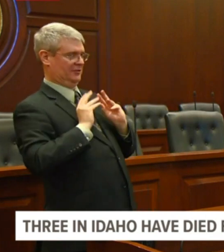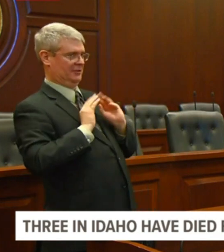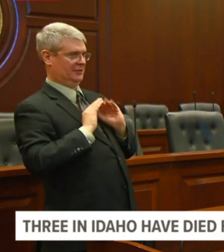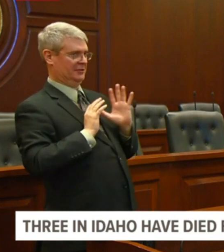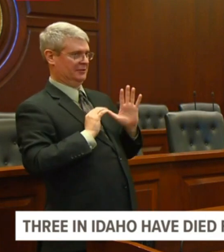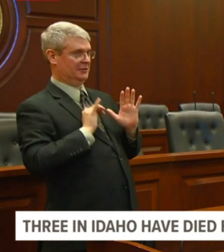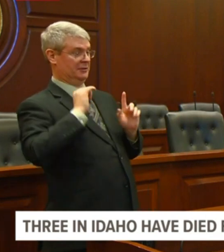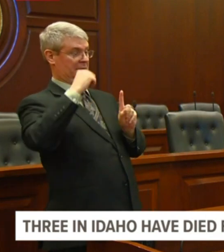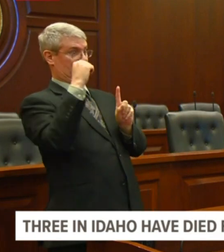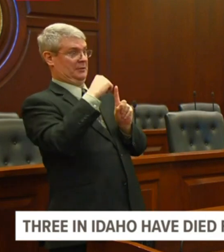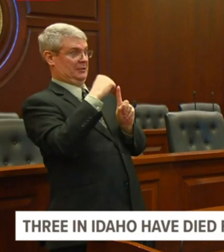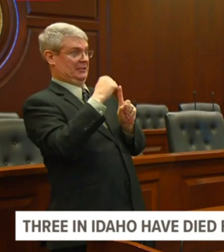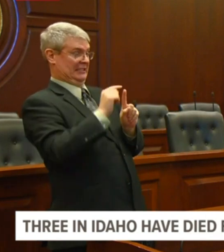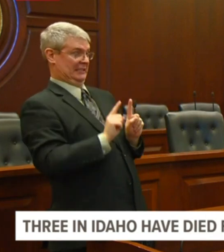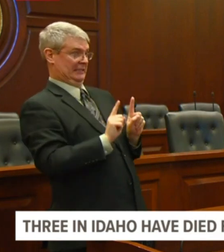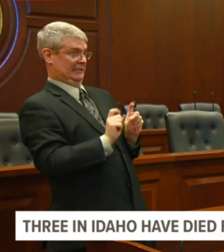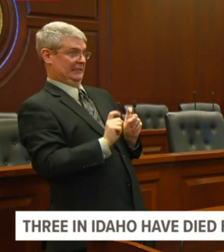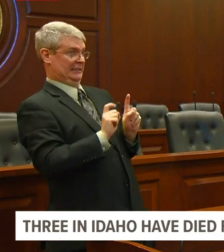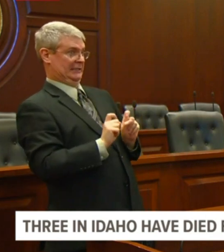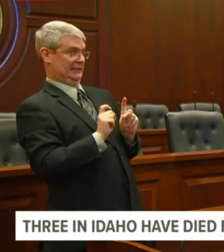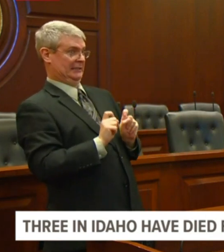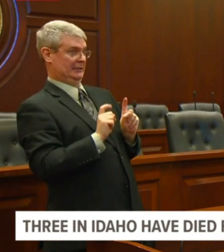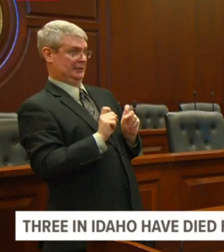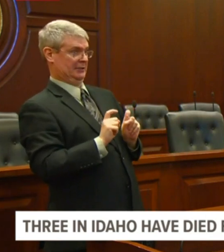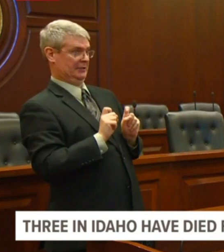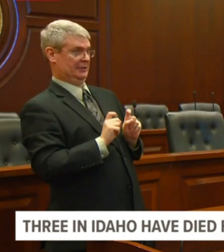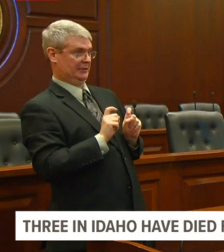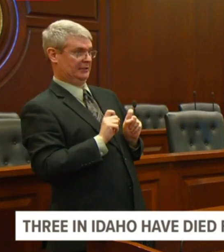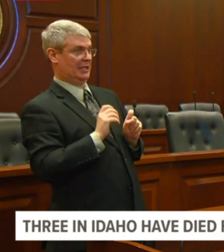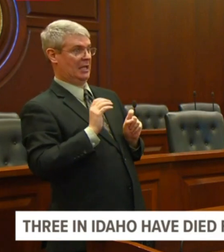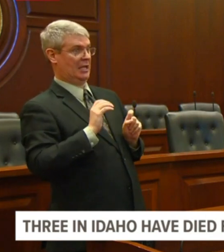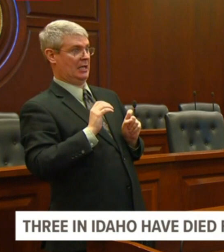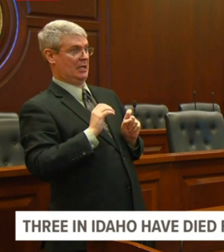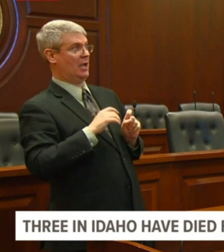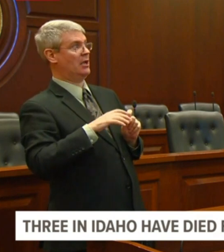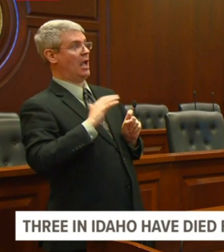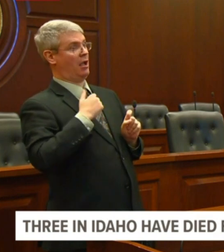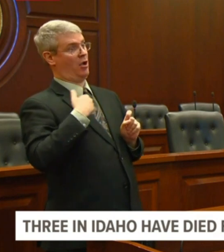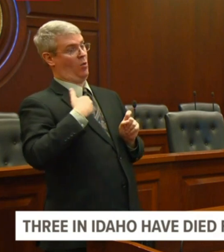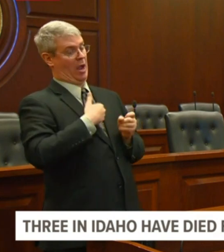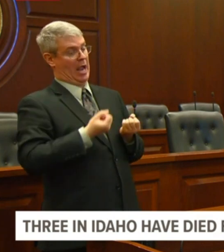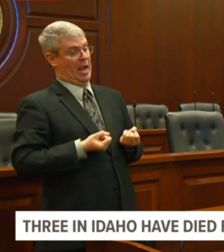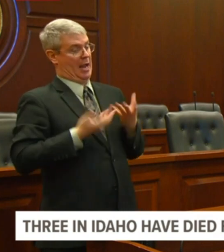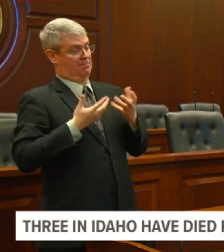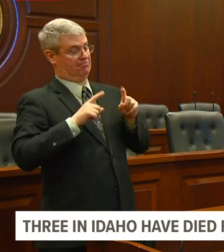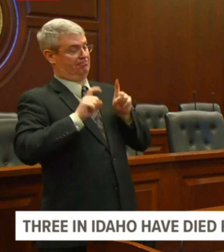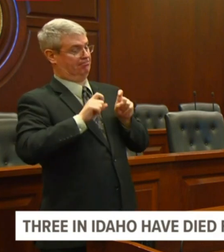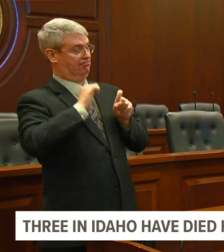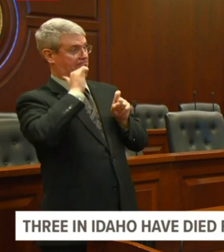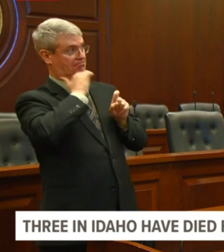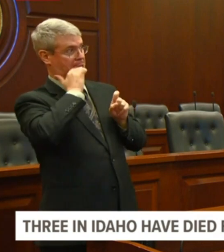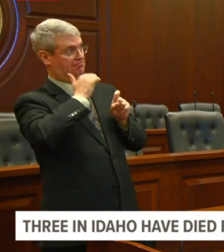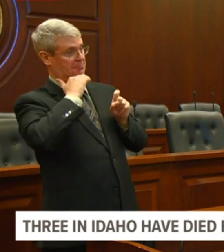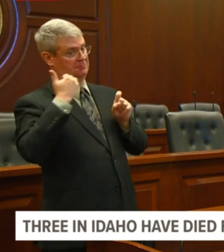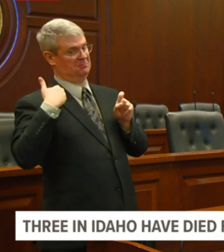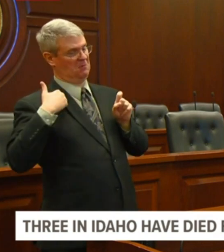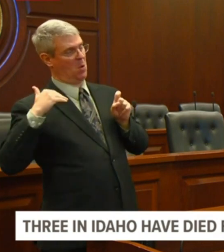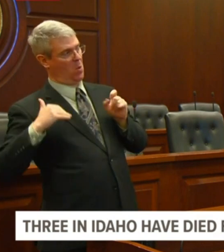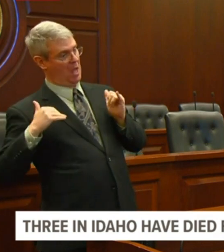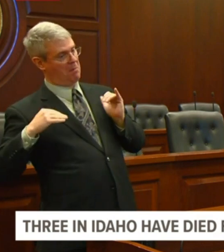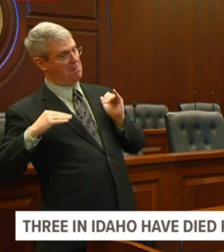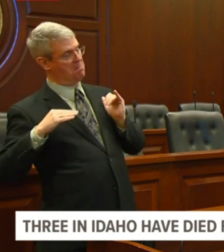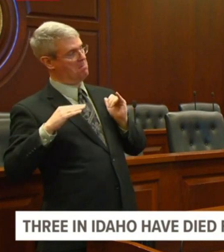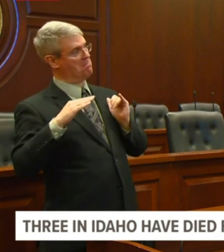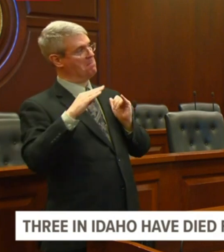we are still ramping up testing capacity. Uh, director Jepson and our state lab, we're about a maximum capacity, which we've